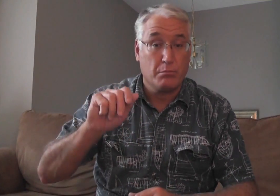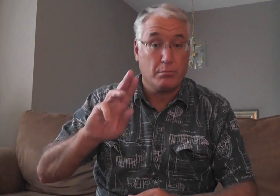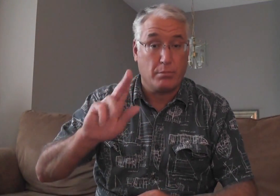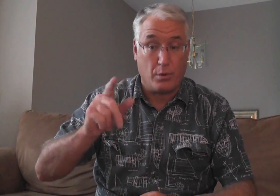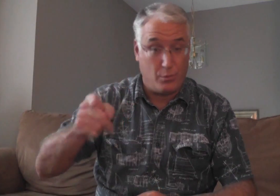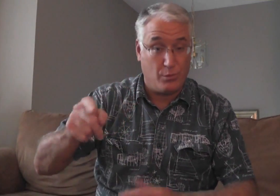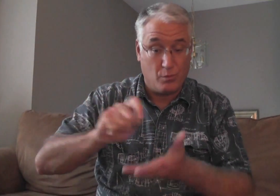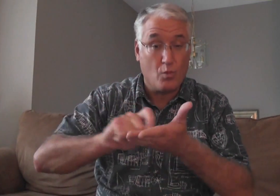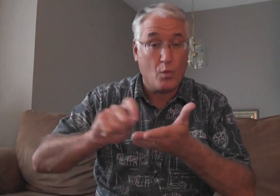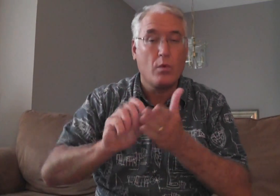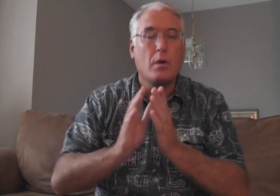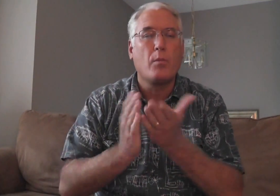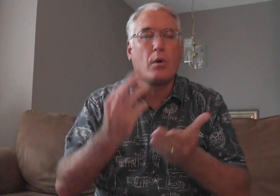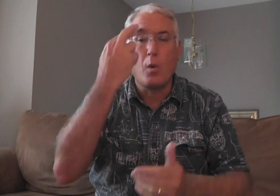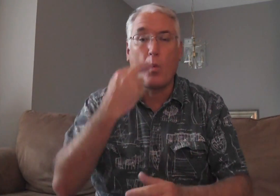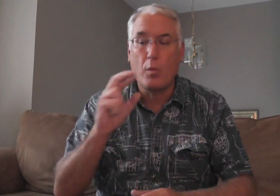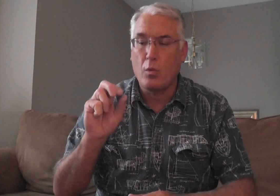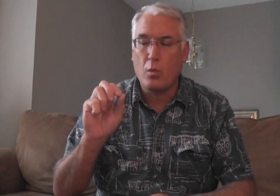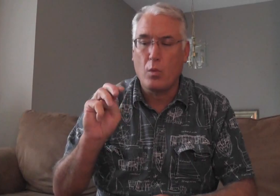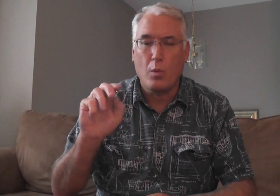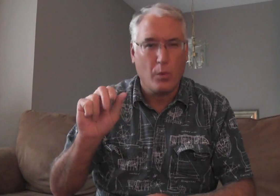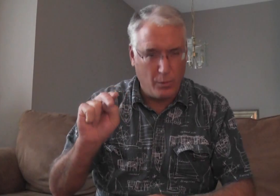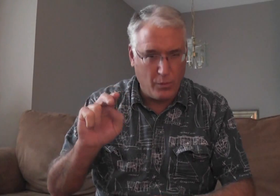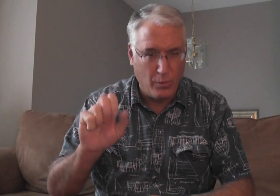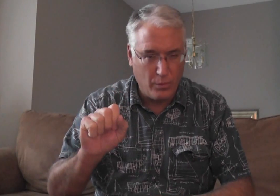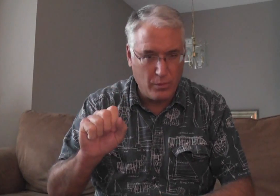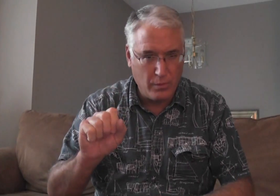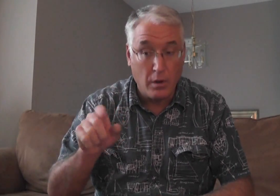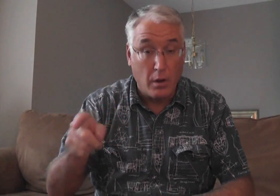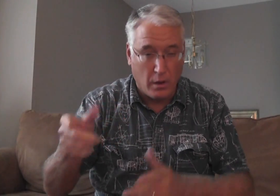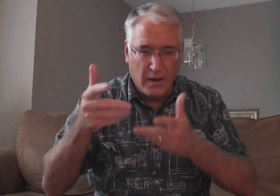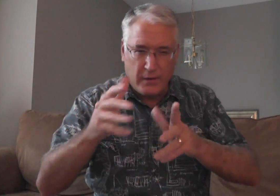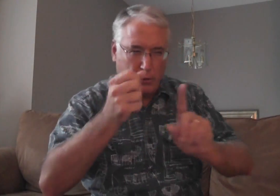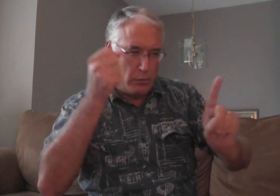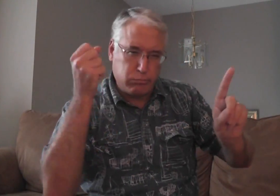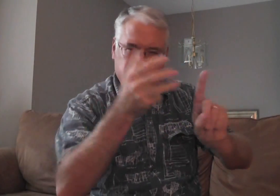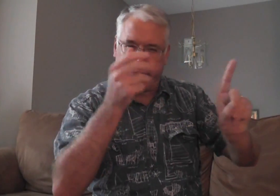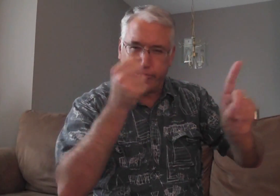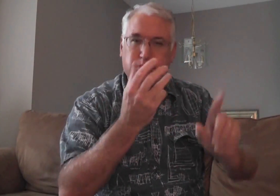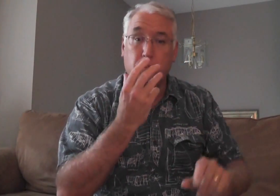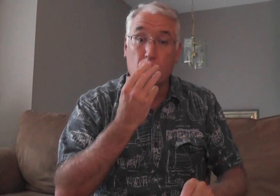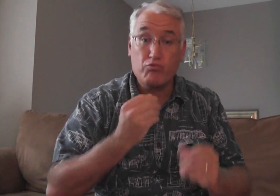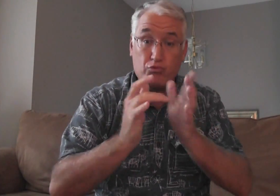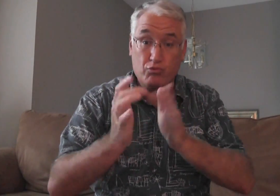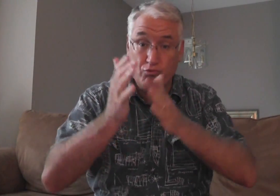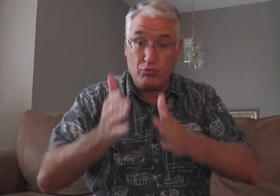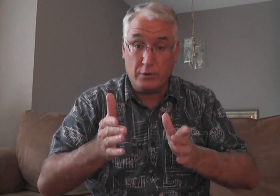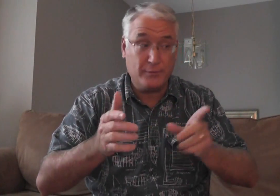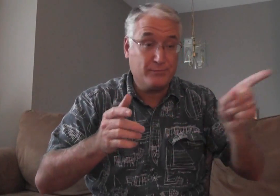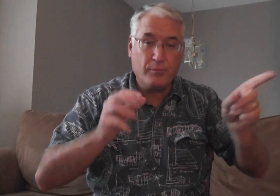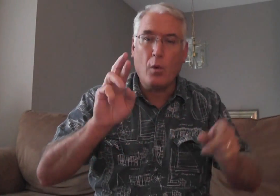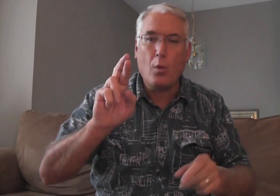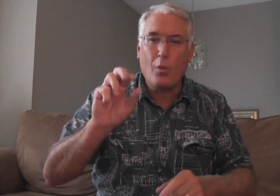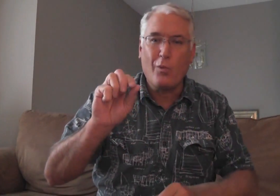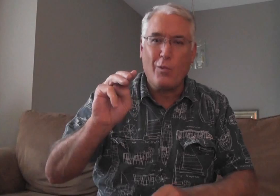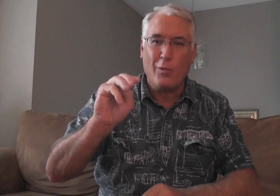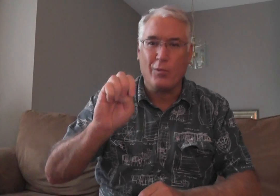The apostle Paul, he's writing the book of Romans that we're studying right now and we're to the point where he is blasting the Jewish